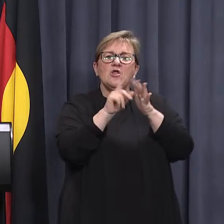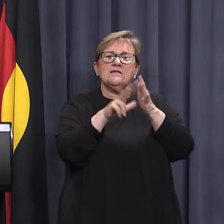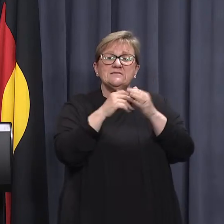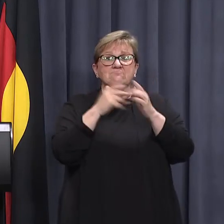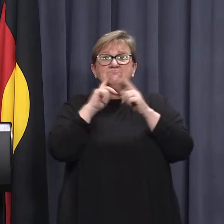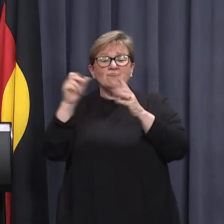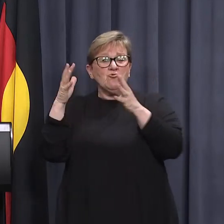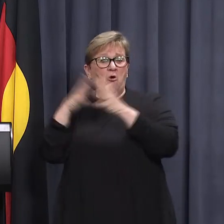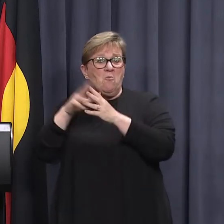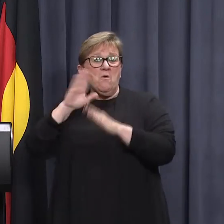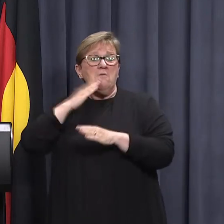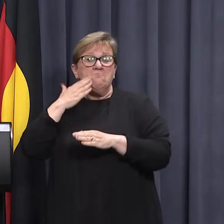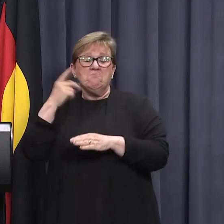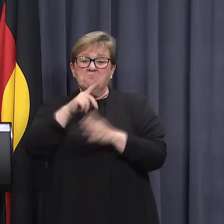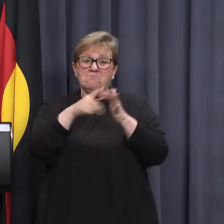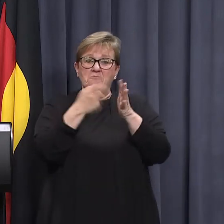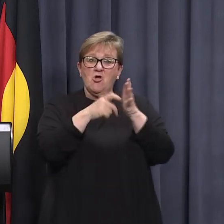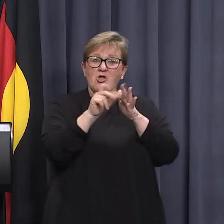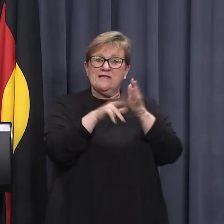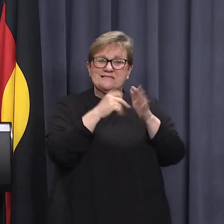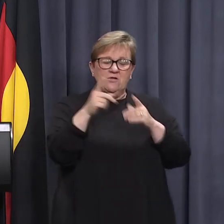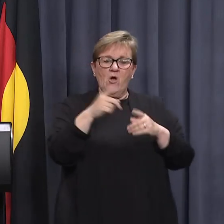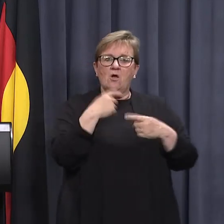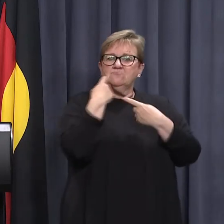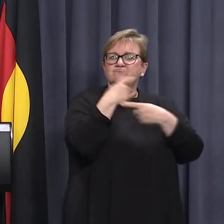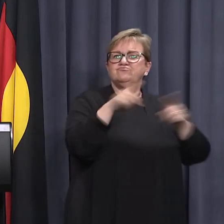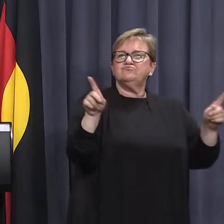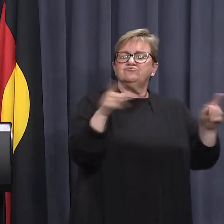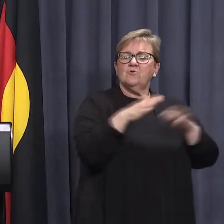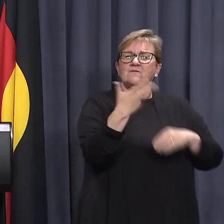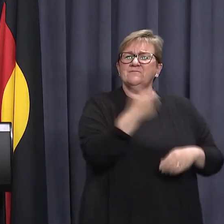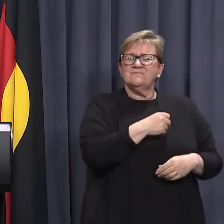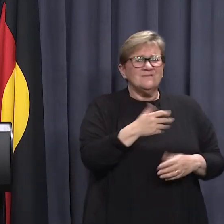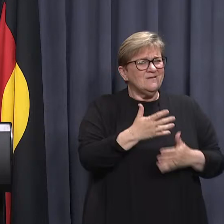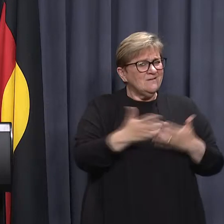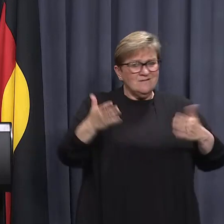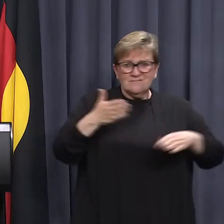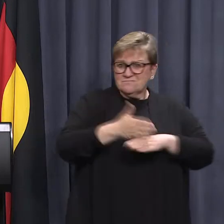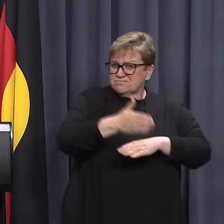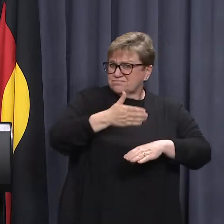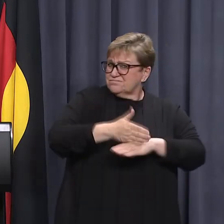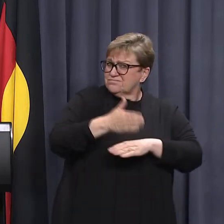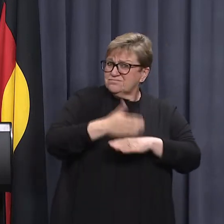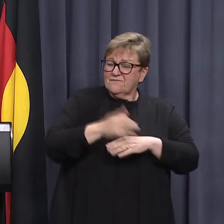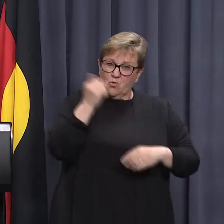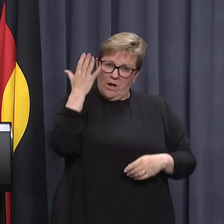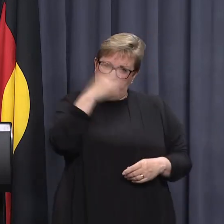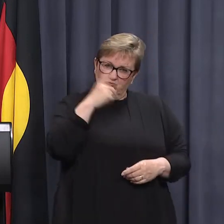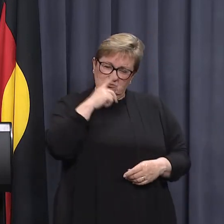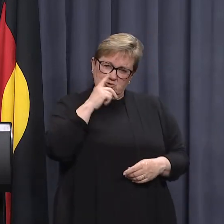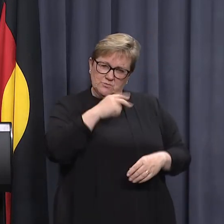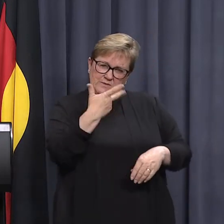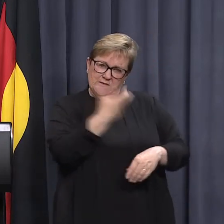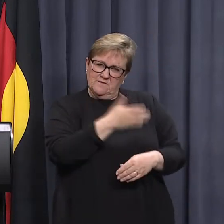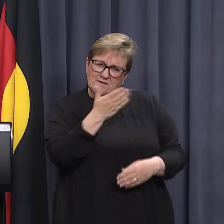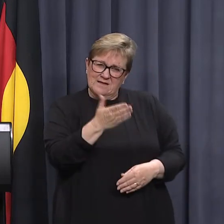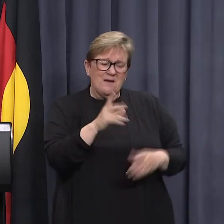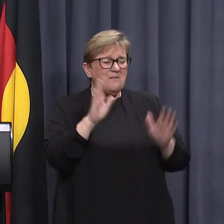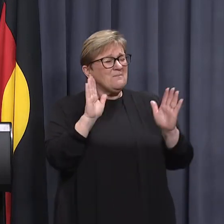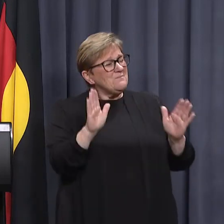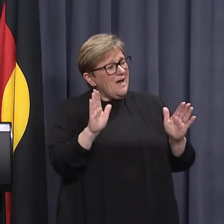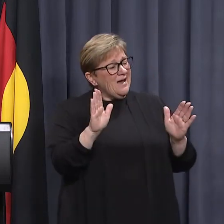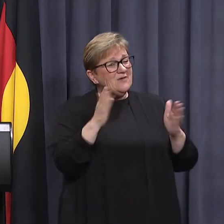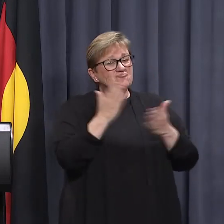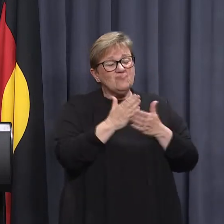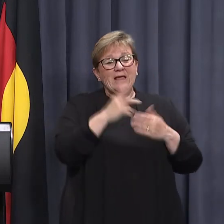credit of the Commonwealth, they've got Ernie Dingo out there leading a campaign around the state. Huge efforts have been gone to, to get Aboriginal people vaccinated. But at the end of